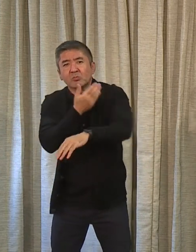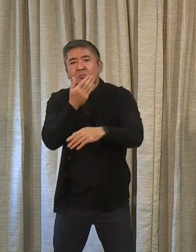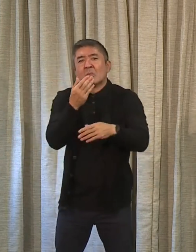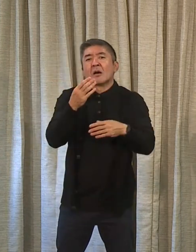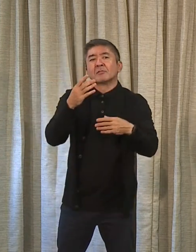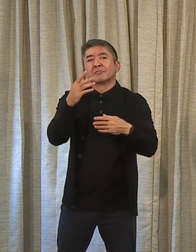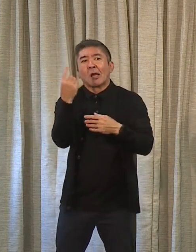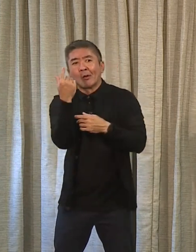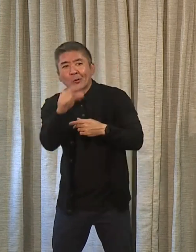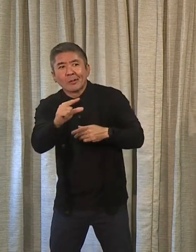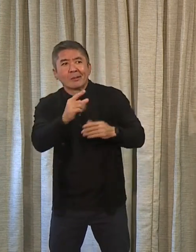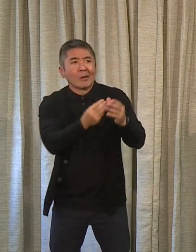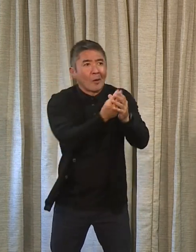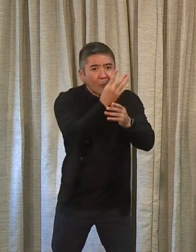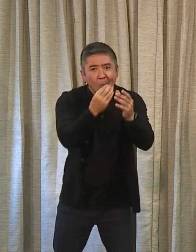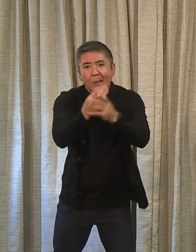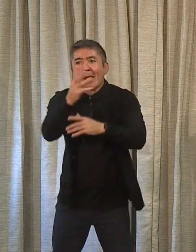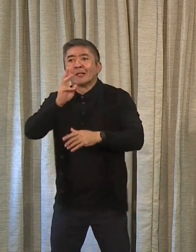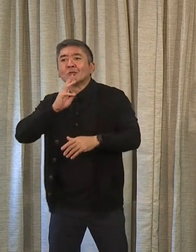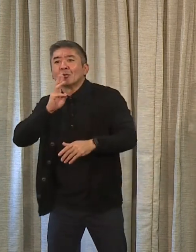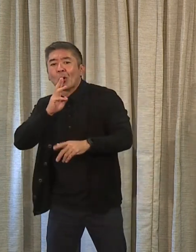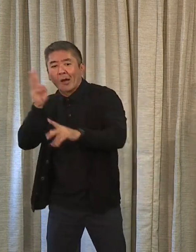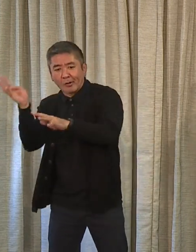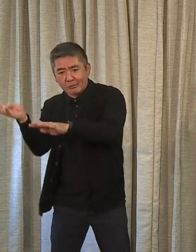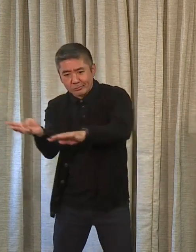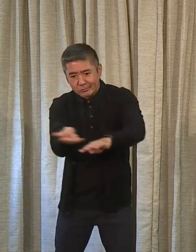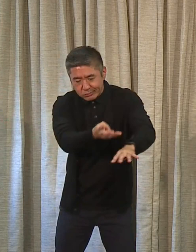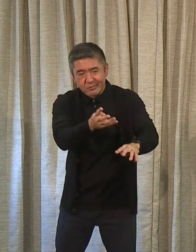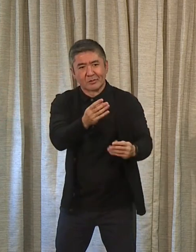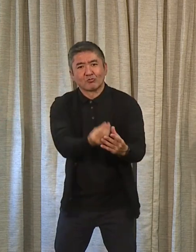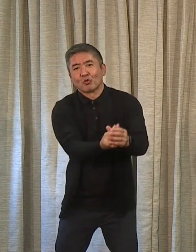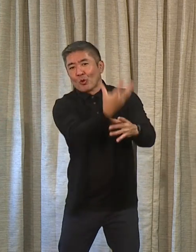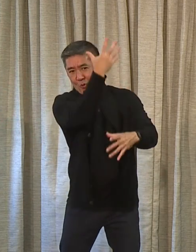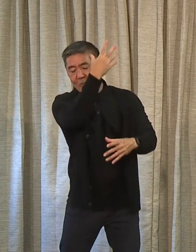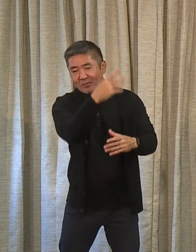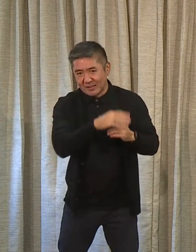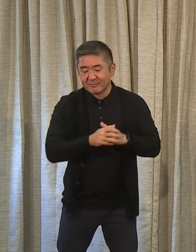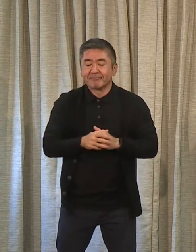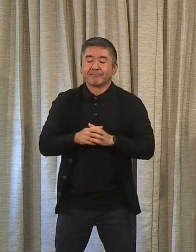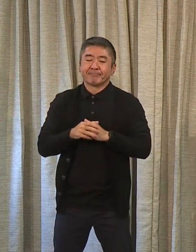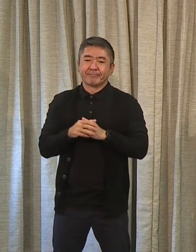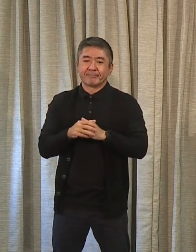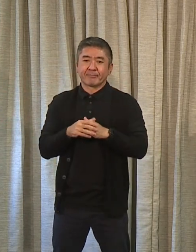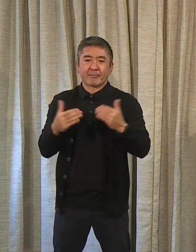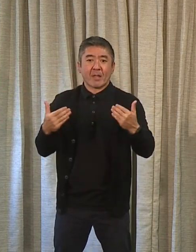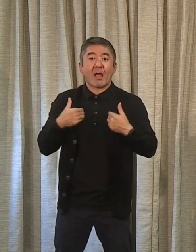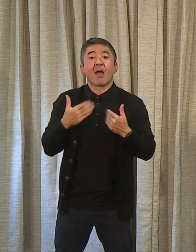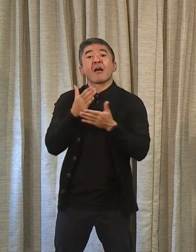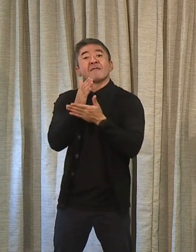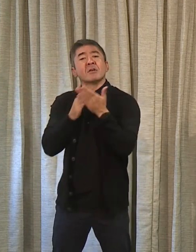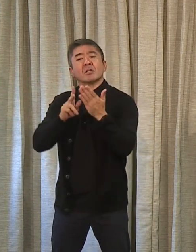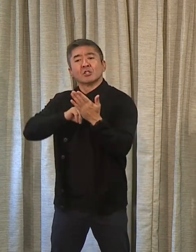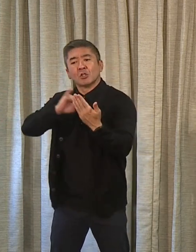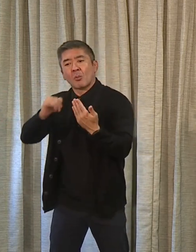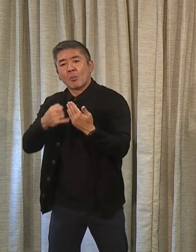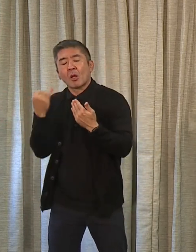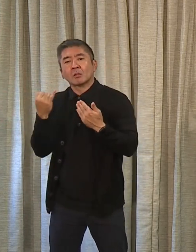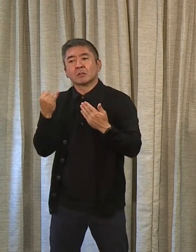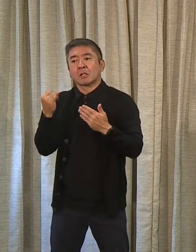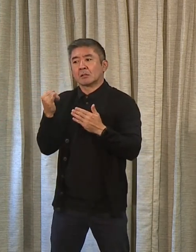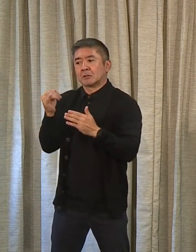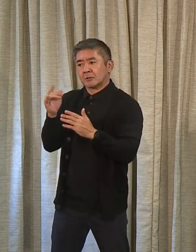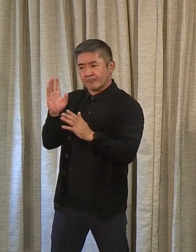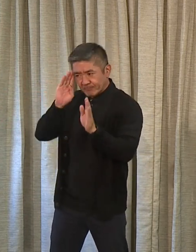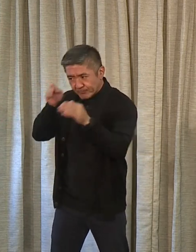planted so that stormwater can run off into the plants and then infiltrate into the ground. We have some projects in